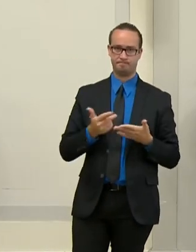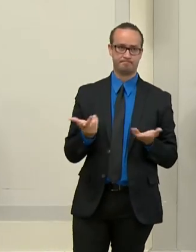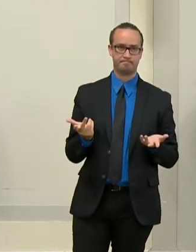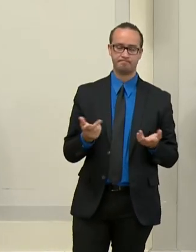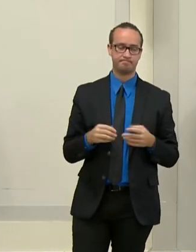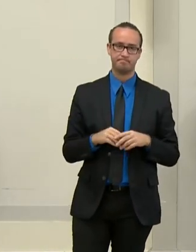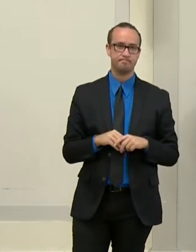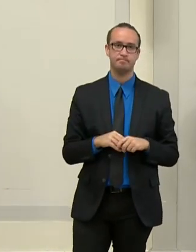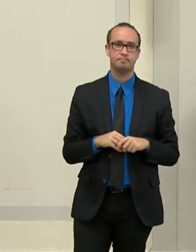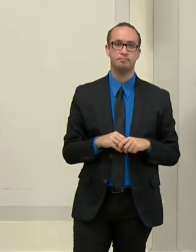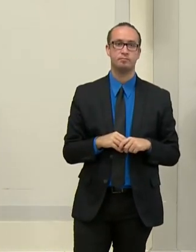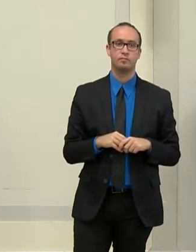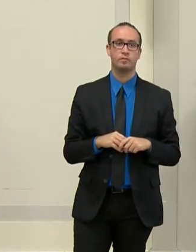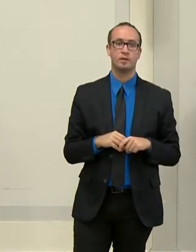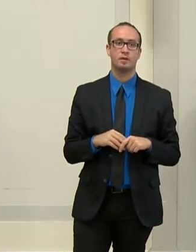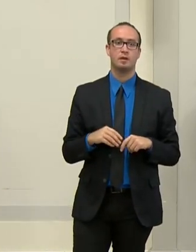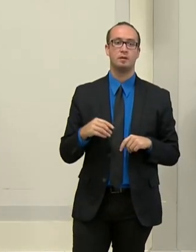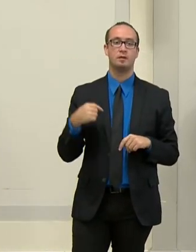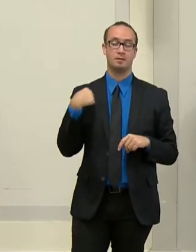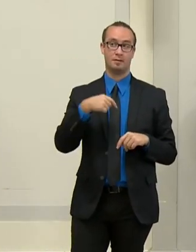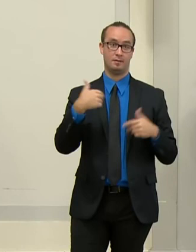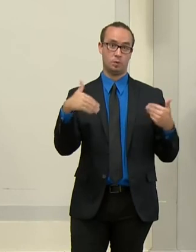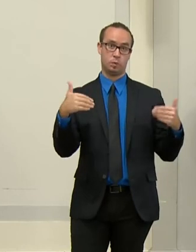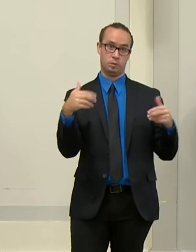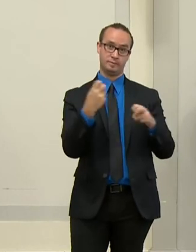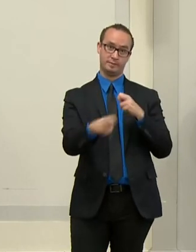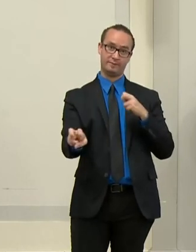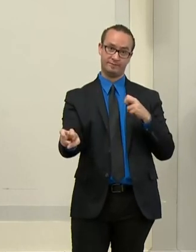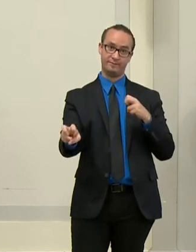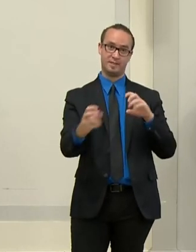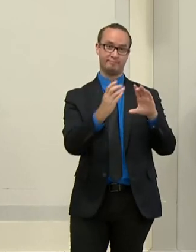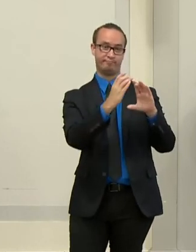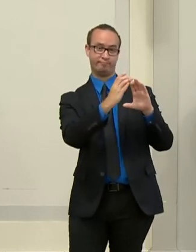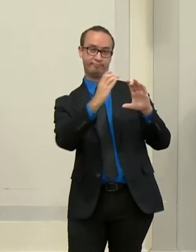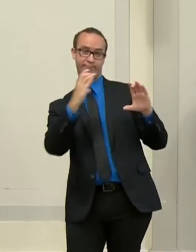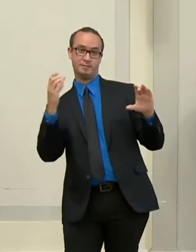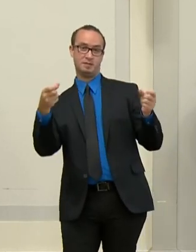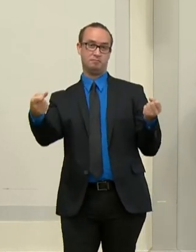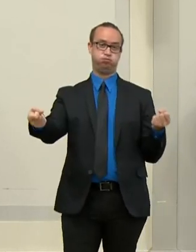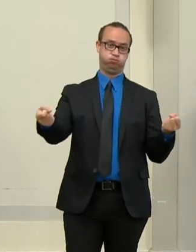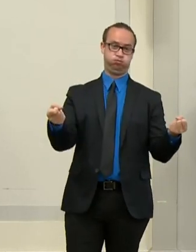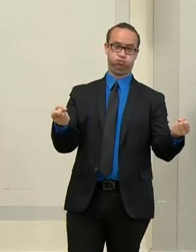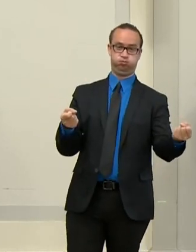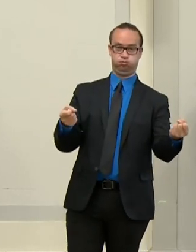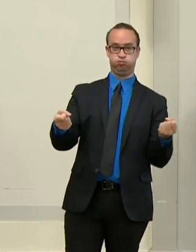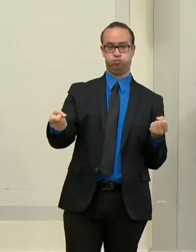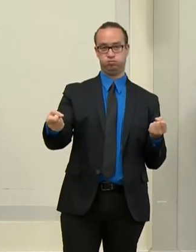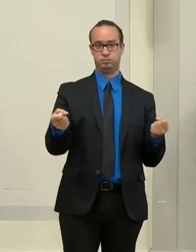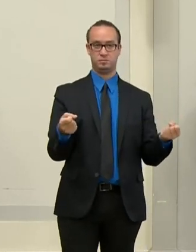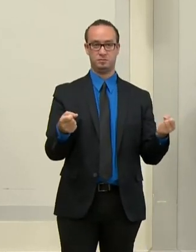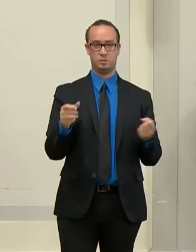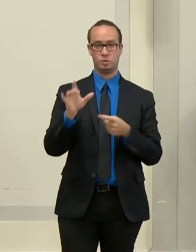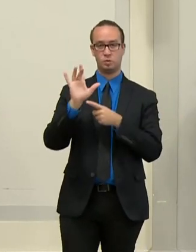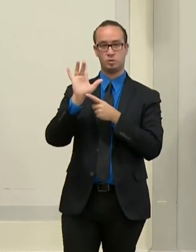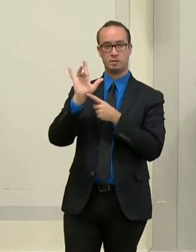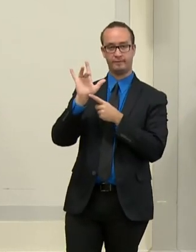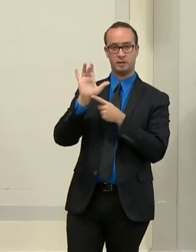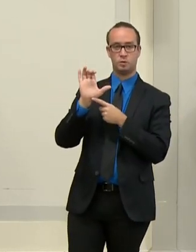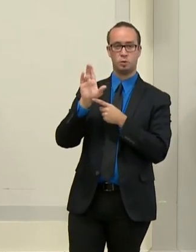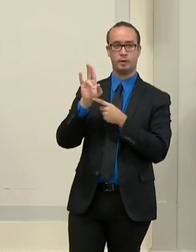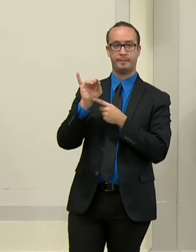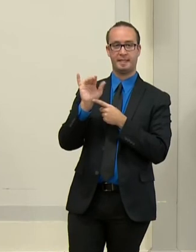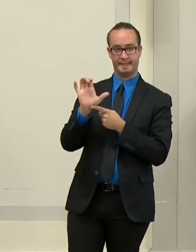that they currently use. They use 25 cubic yard trucks here in the city. We use 16 cubic yard trucks